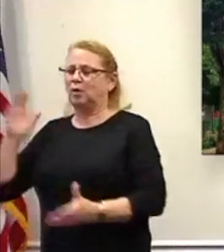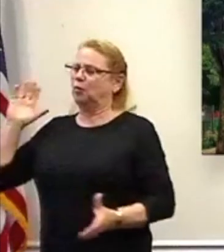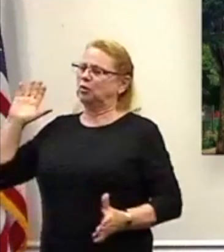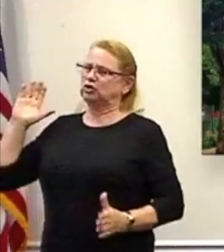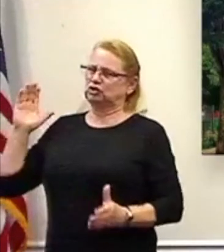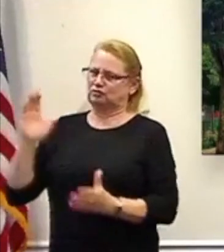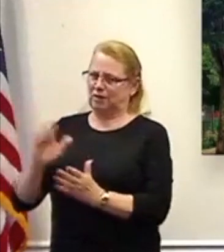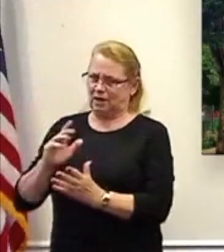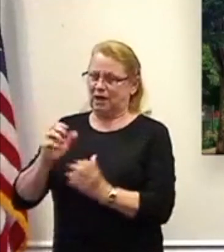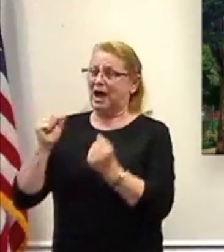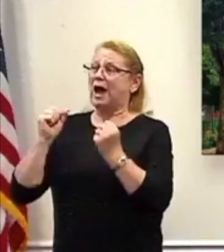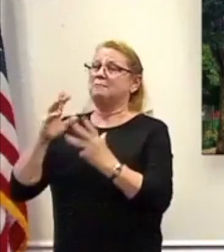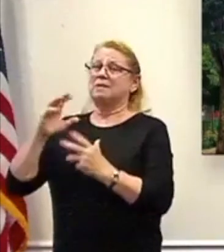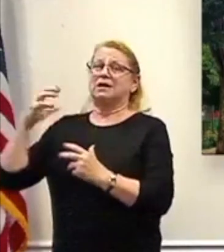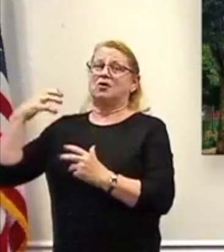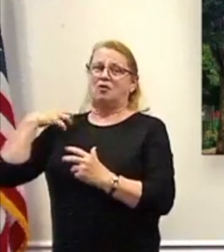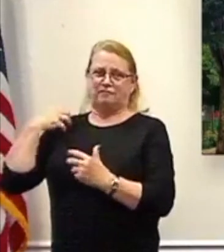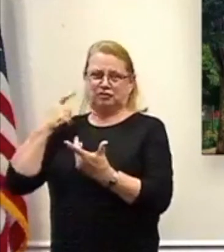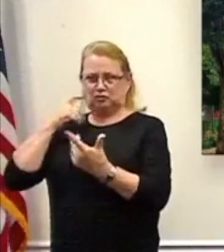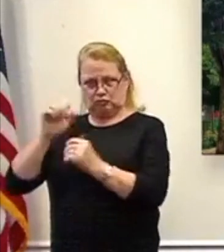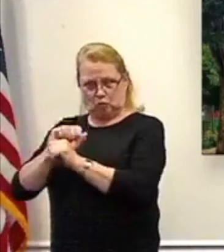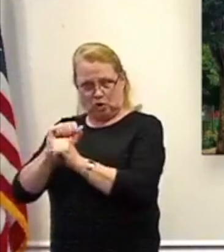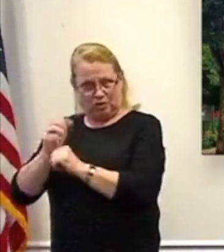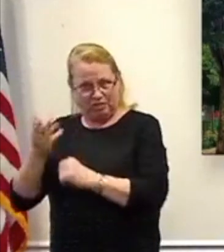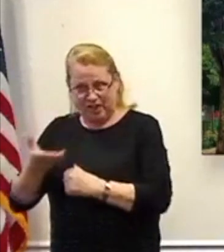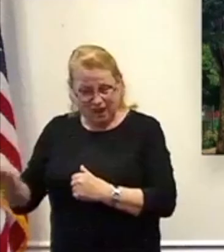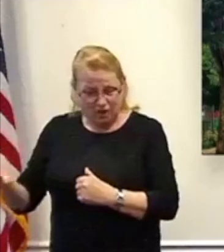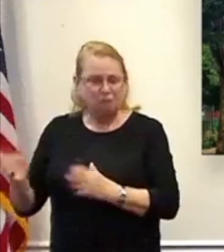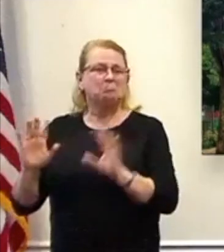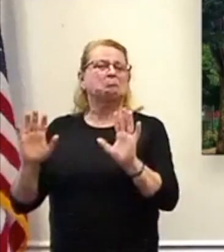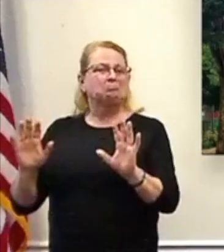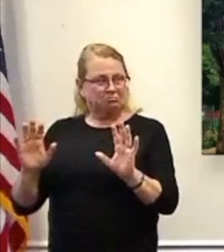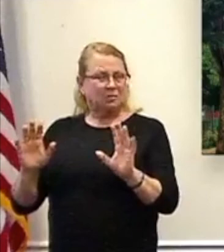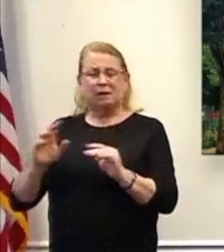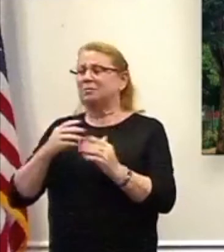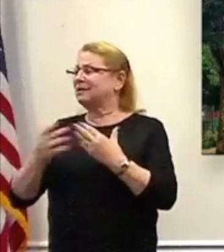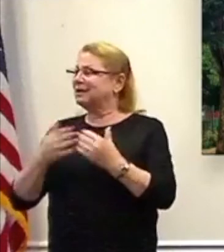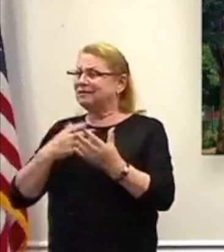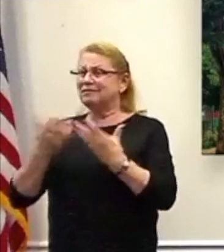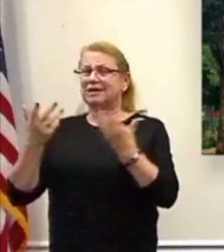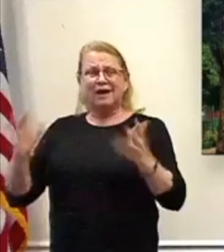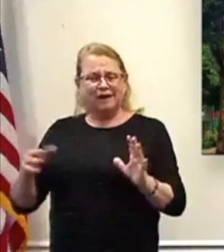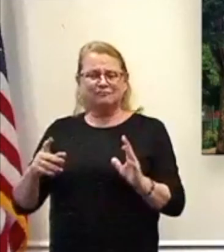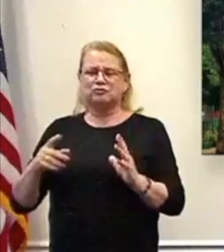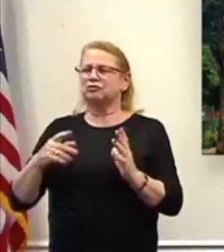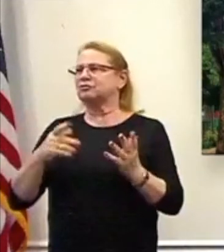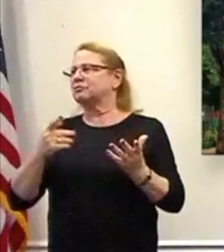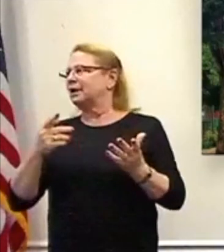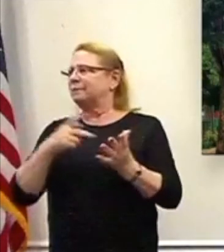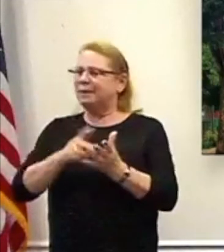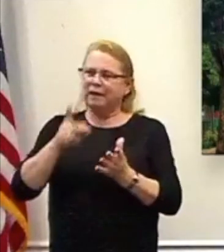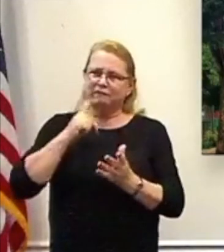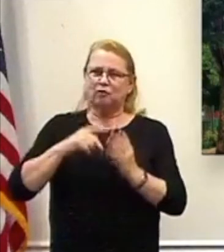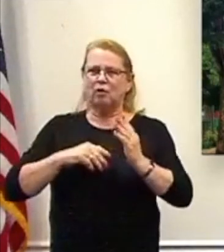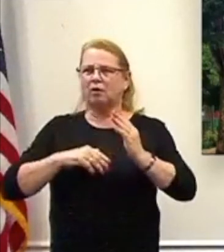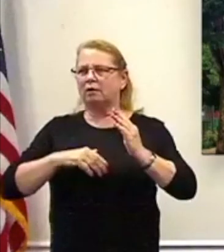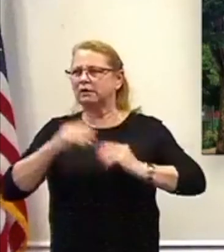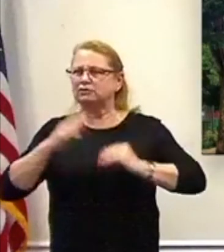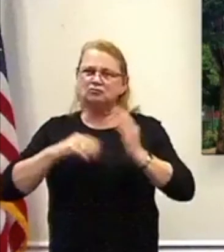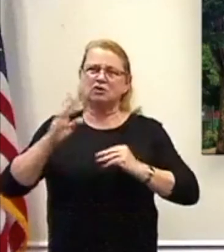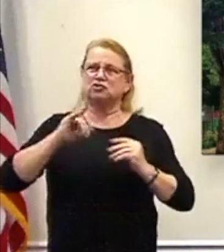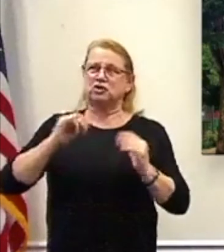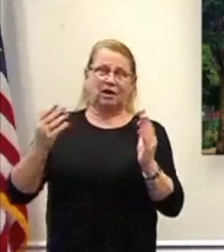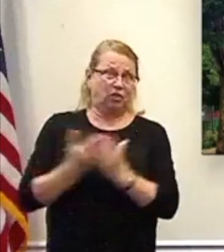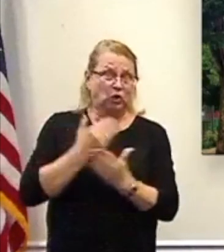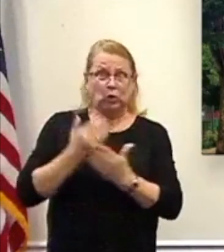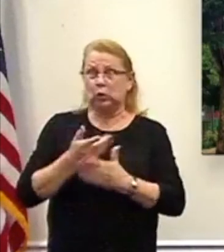officers' workforce. And, in fact, even after assuming the debt service, the construction, and the operation of the new transition center,